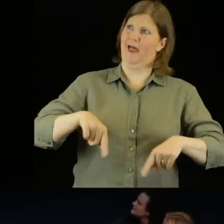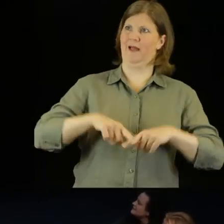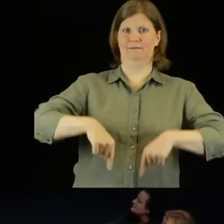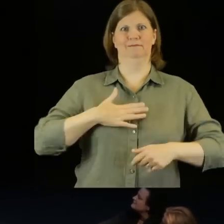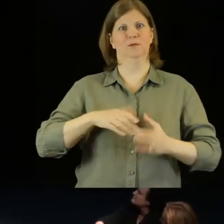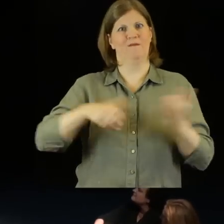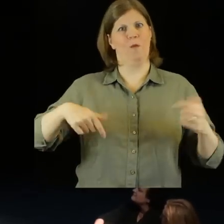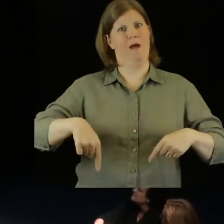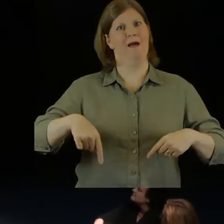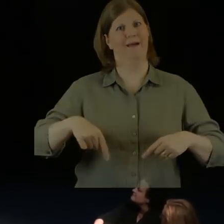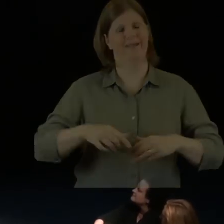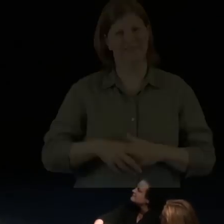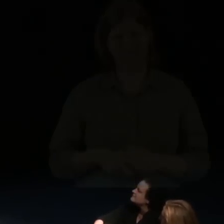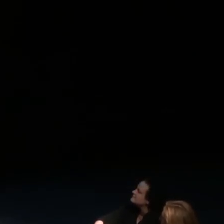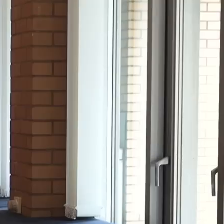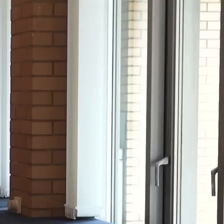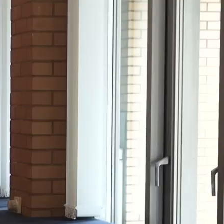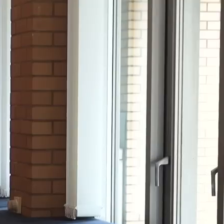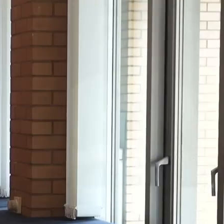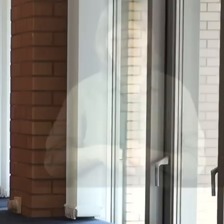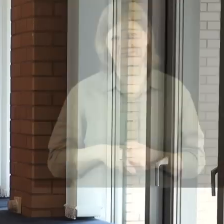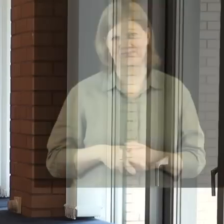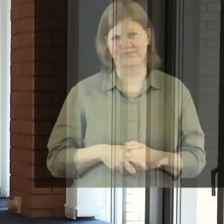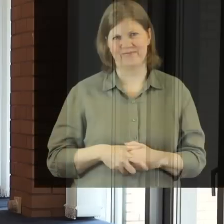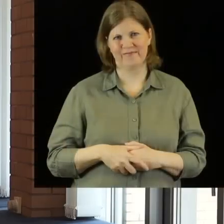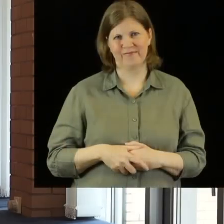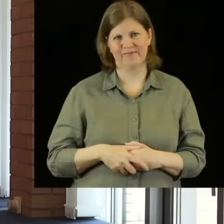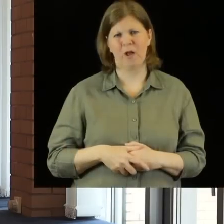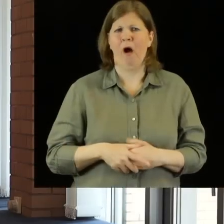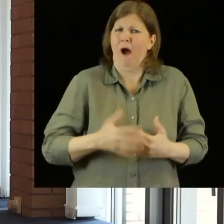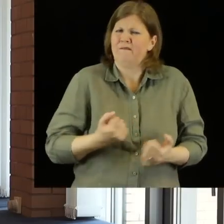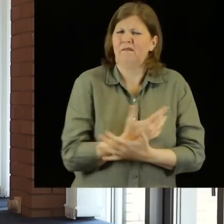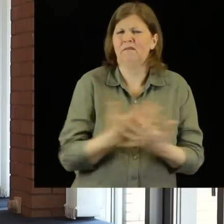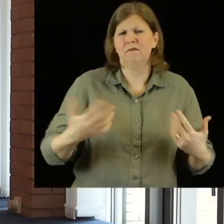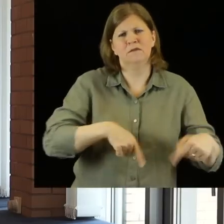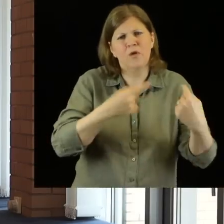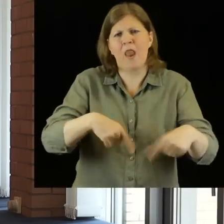conservatoire. Undoubtedly, there are lots of challenges along the way,